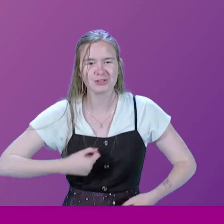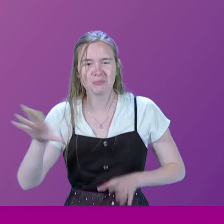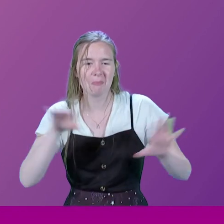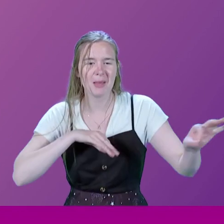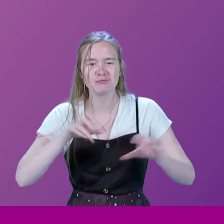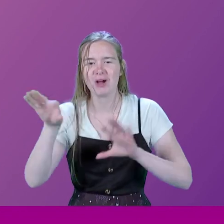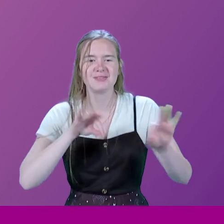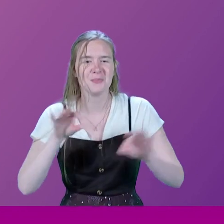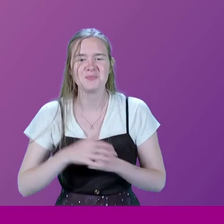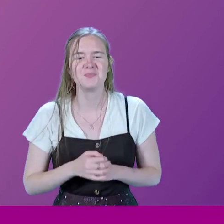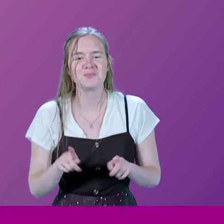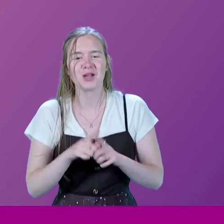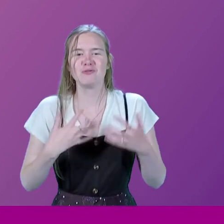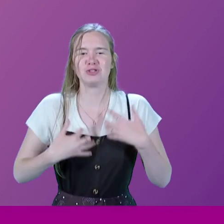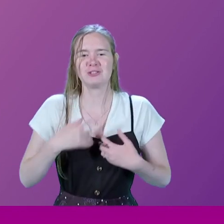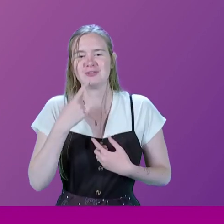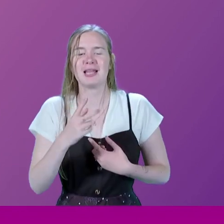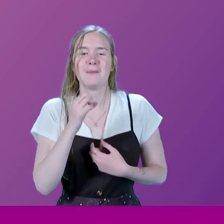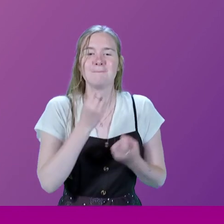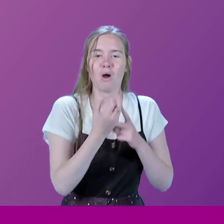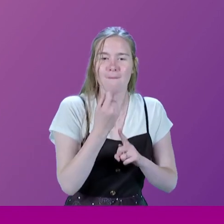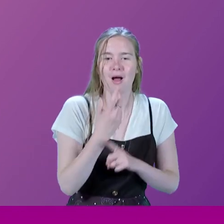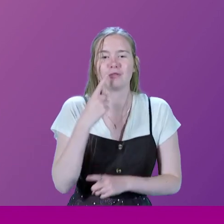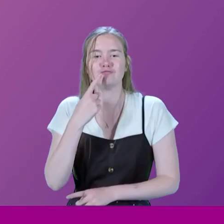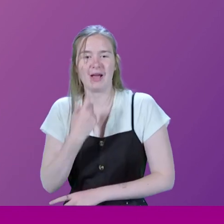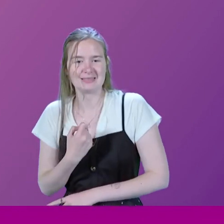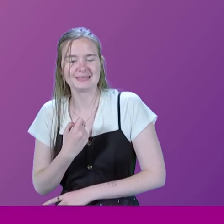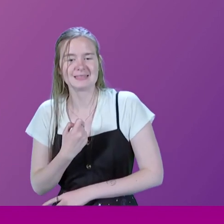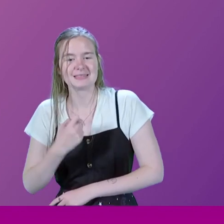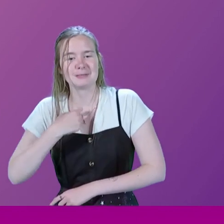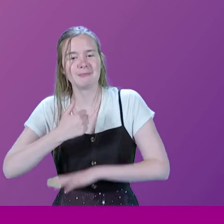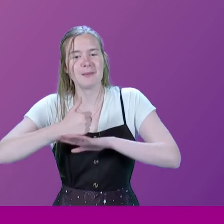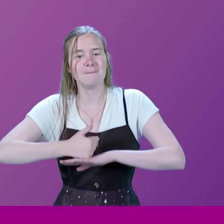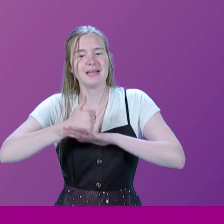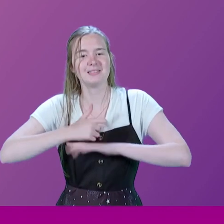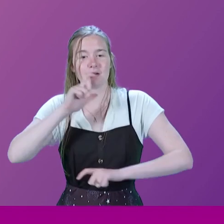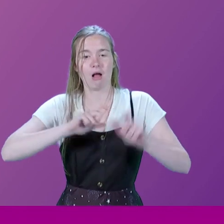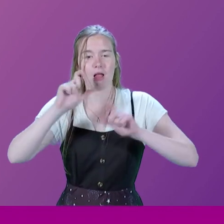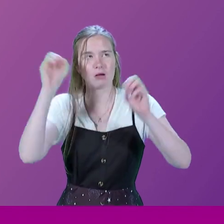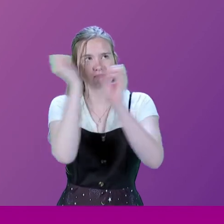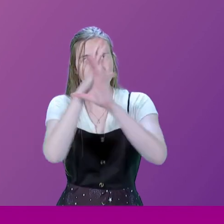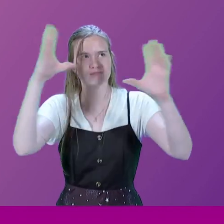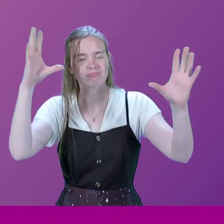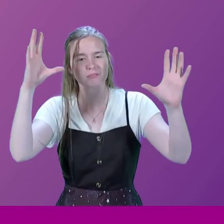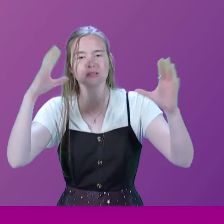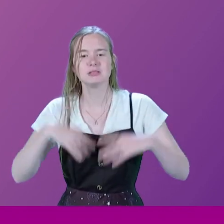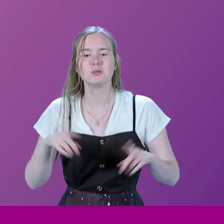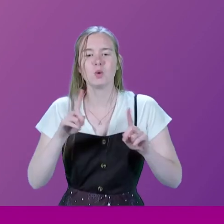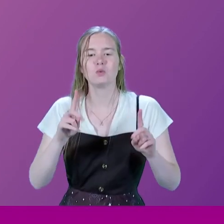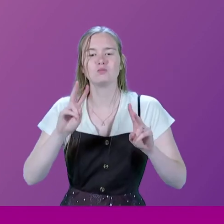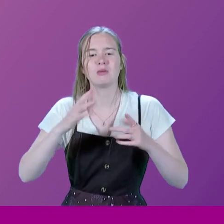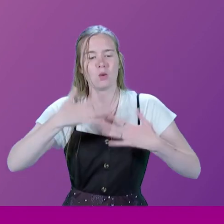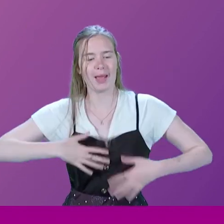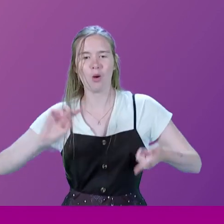Now, it's interesting you mentioned purple and red. My basic clothing philosophy is to wear